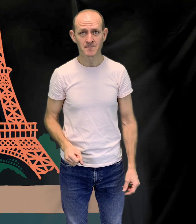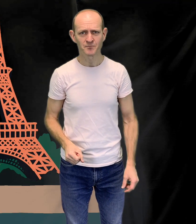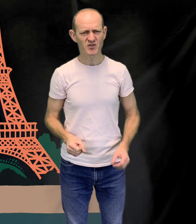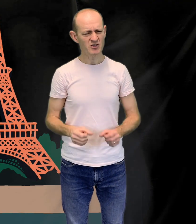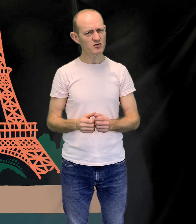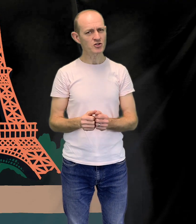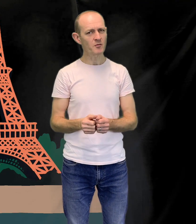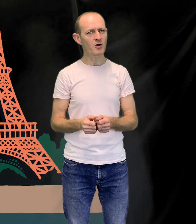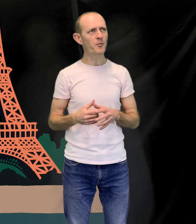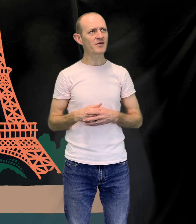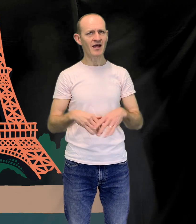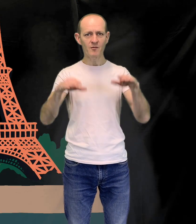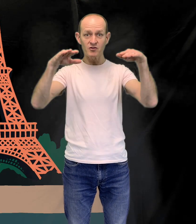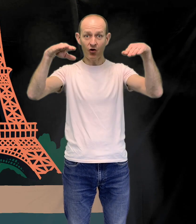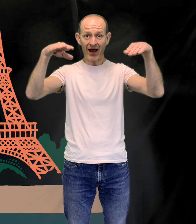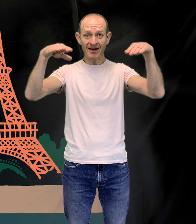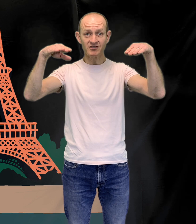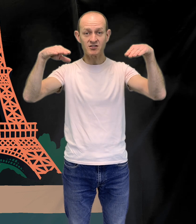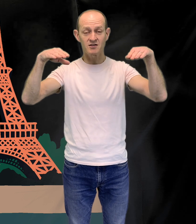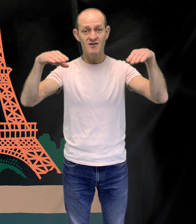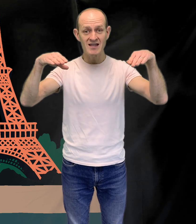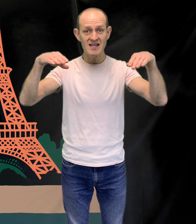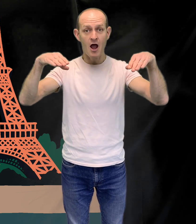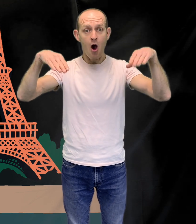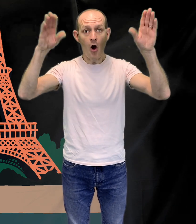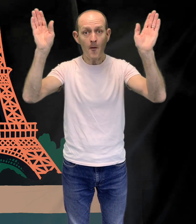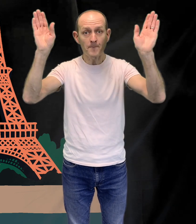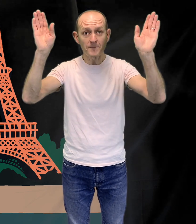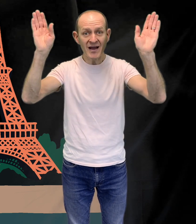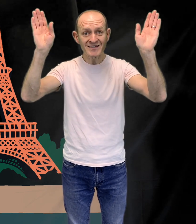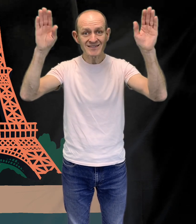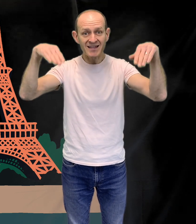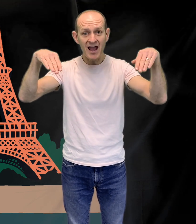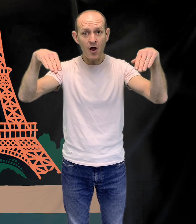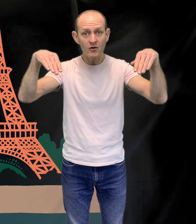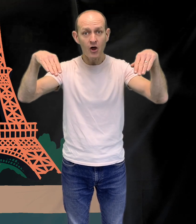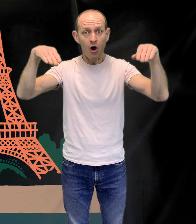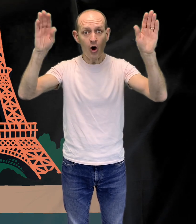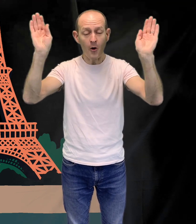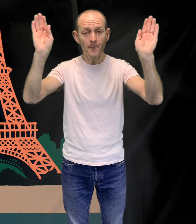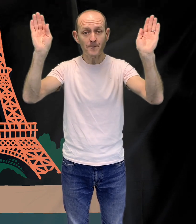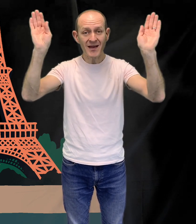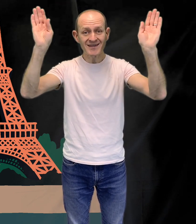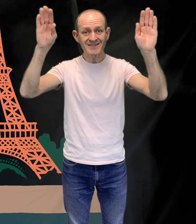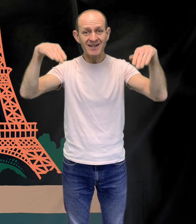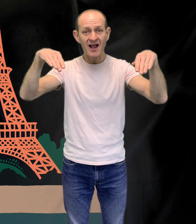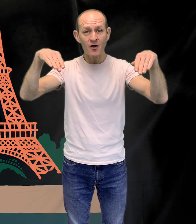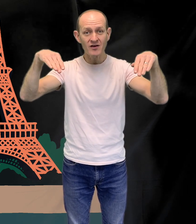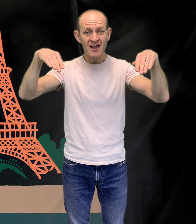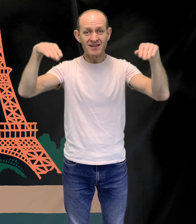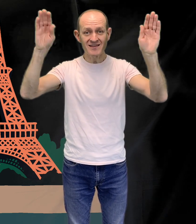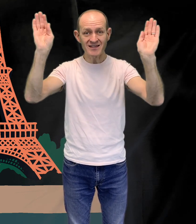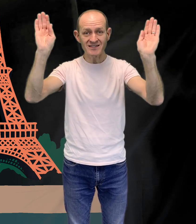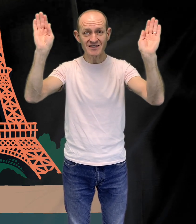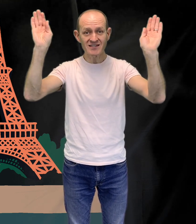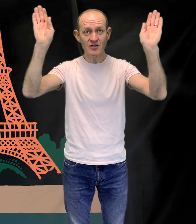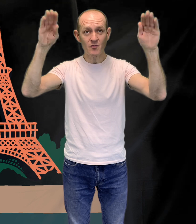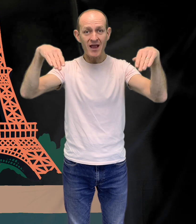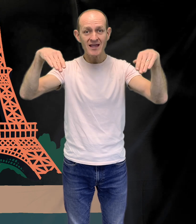Can you show me up and down with your hands? Ready? Up and down, up and down, this is the way